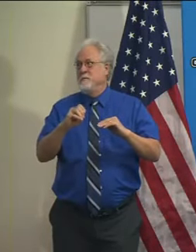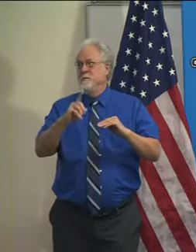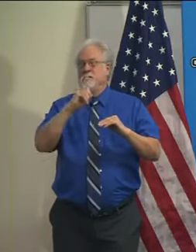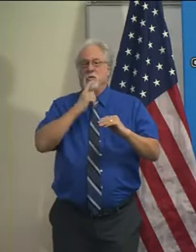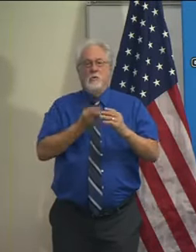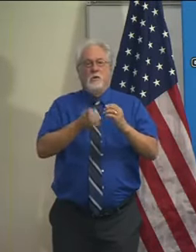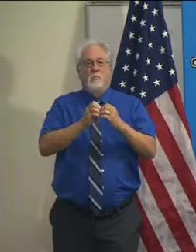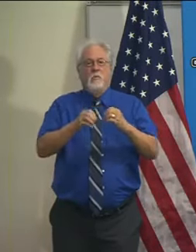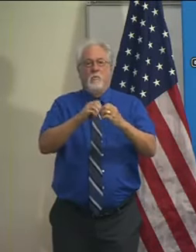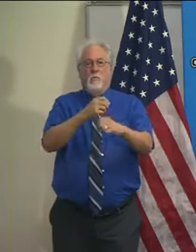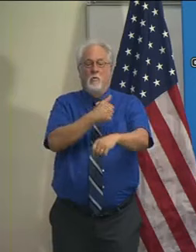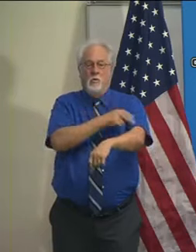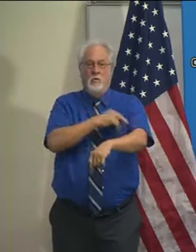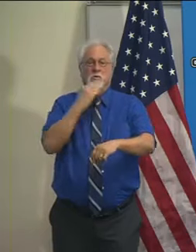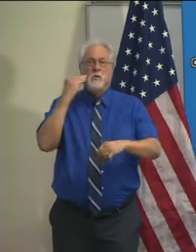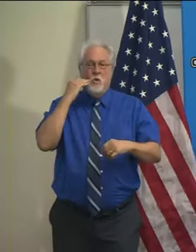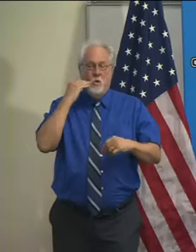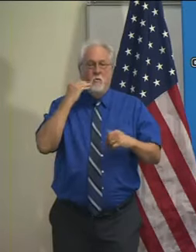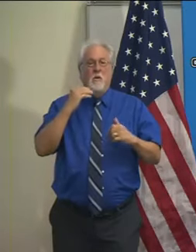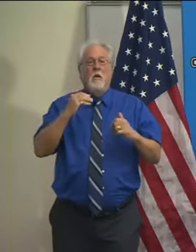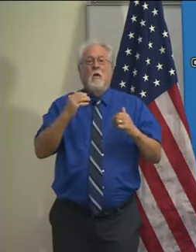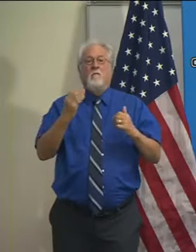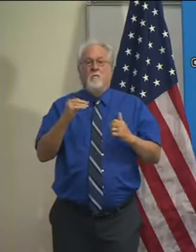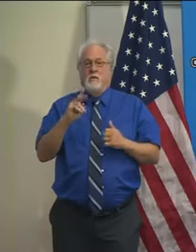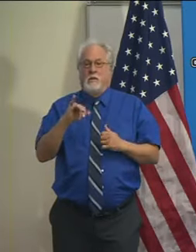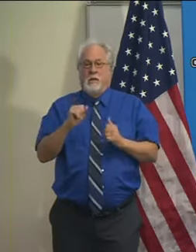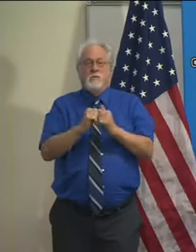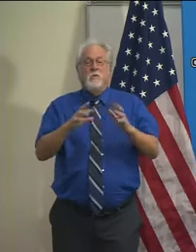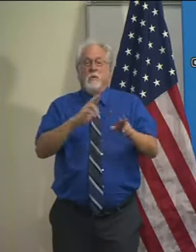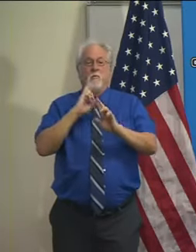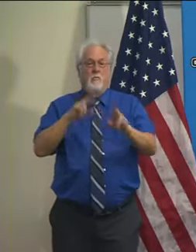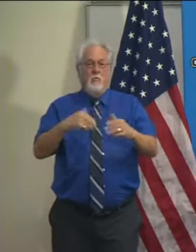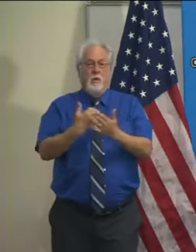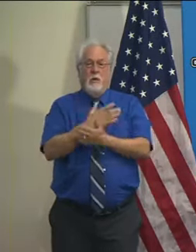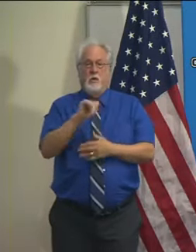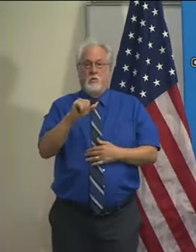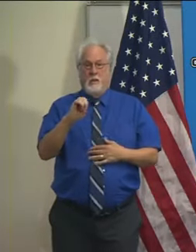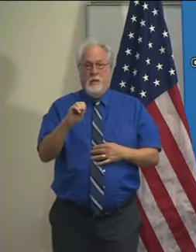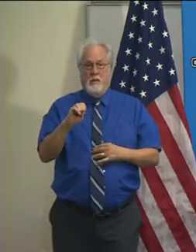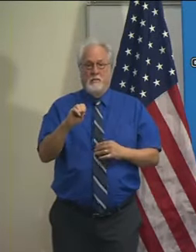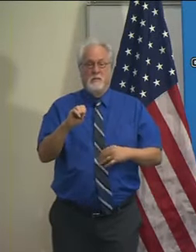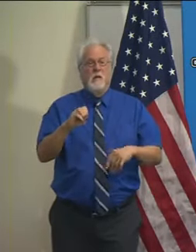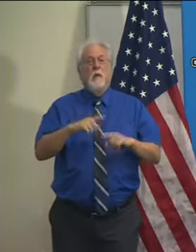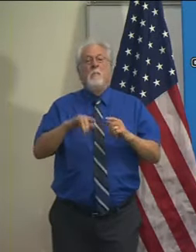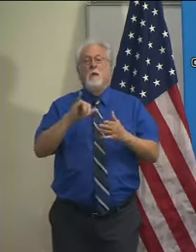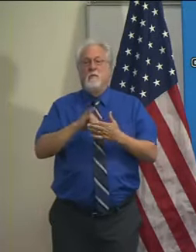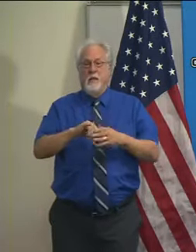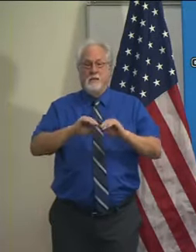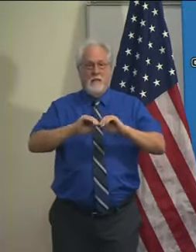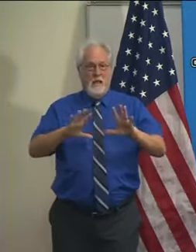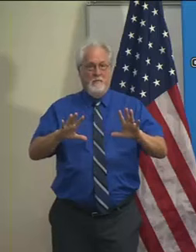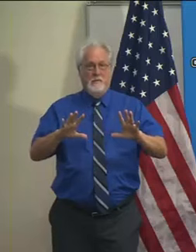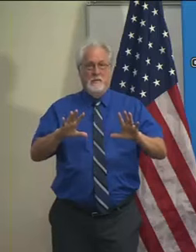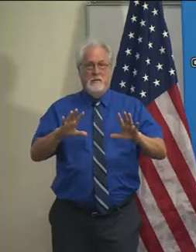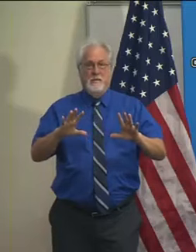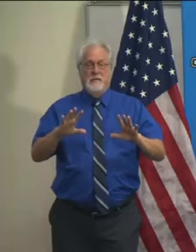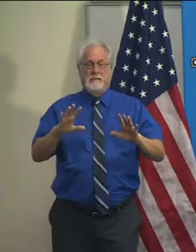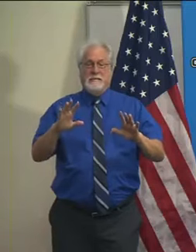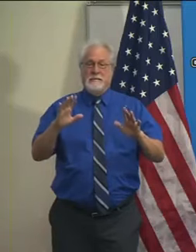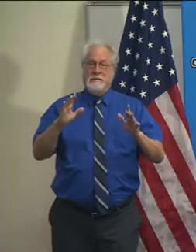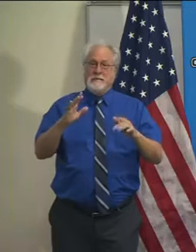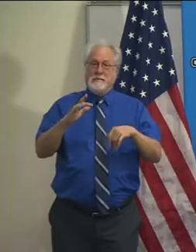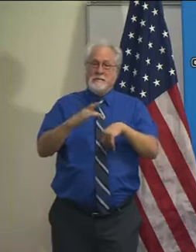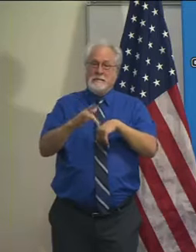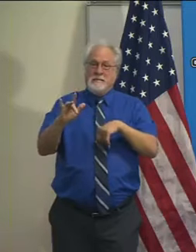more nursing homes go 14 days without reporting new cases. But this is obviously a very delicate situation,